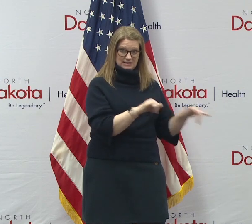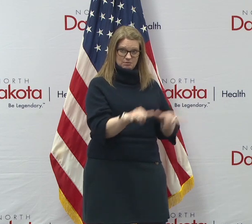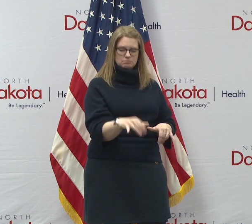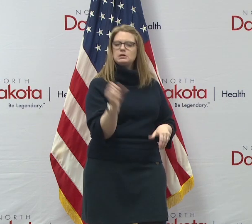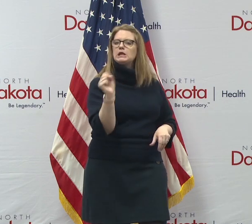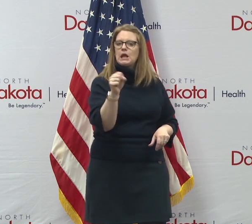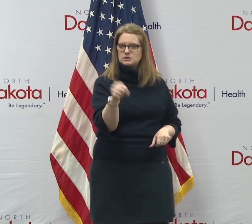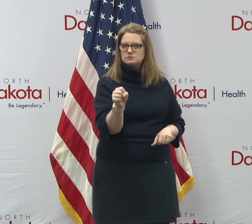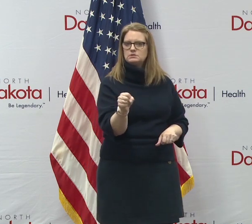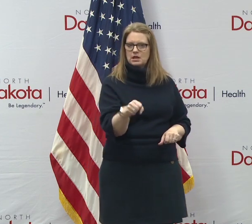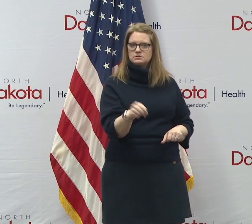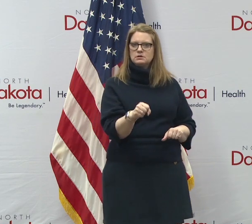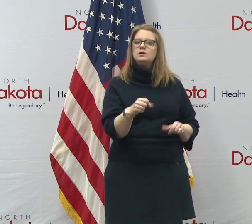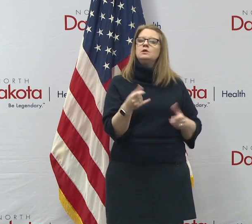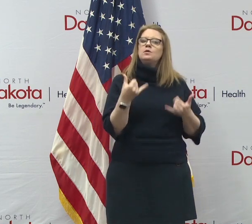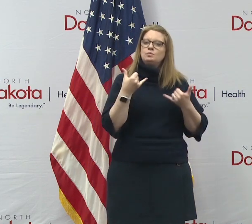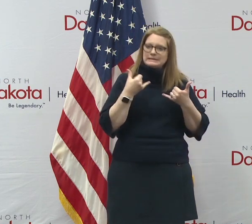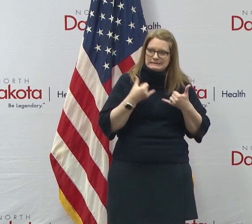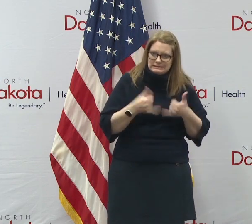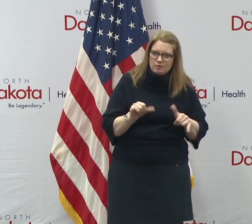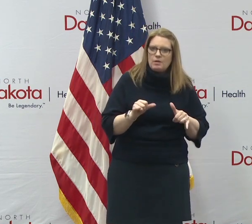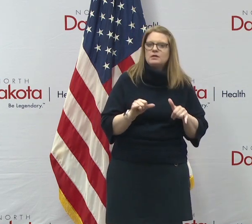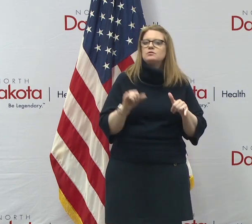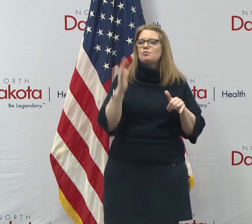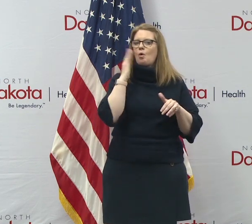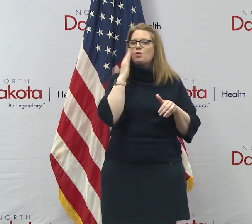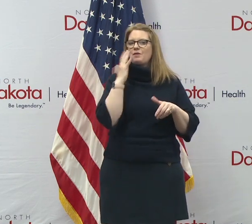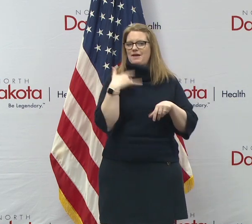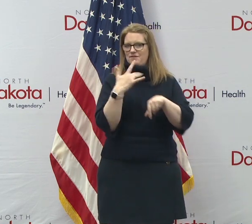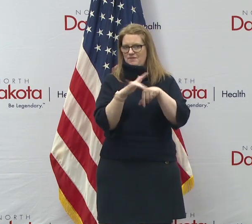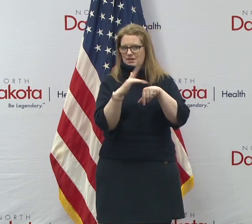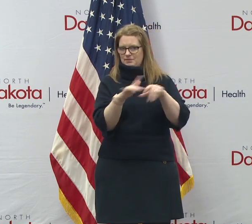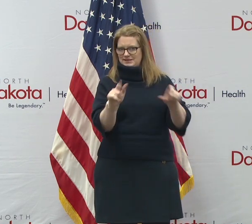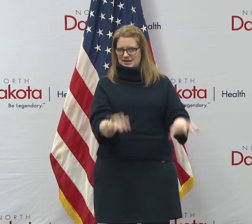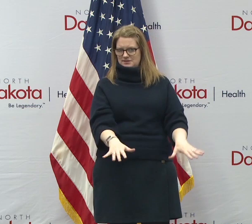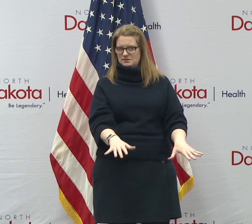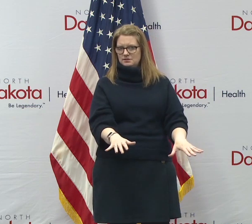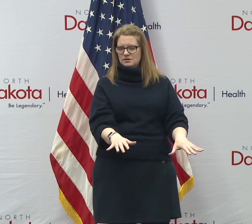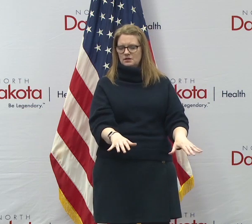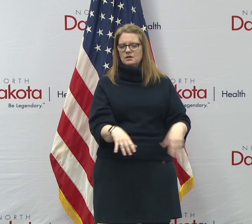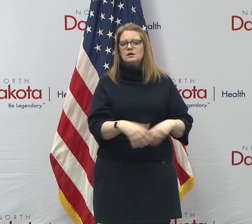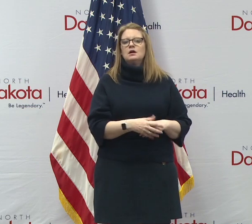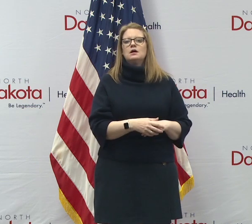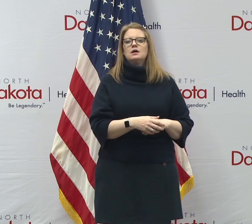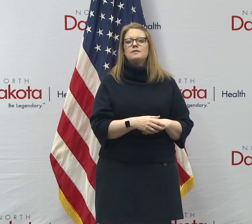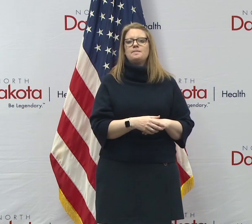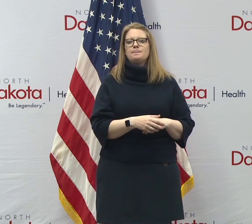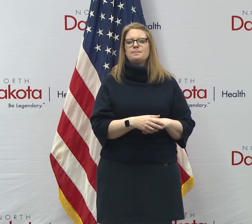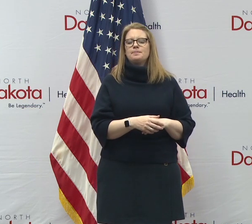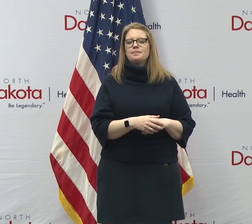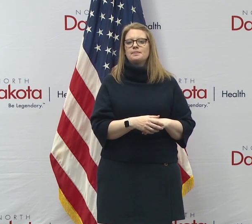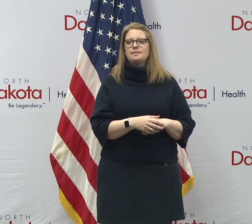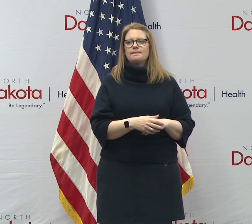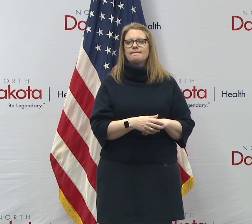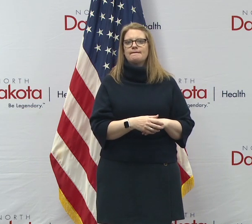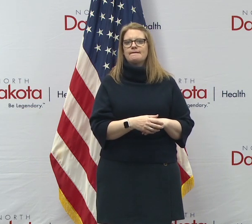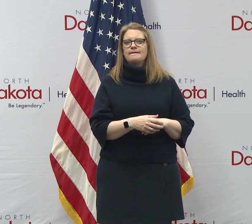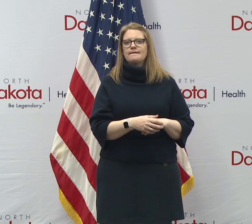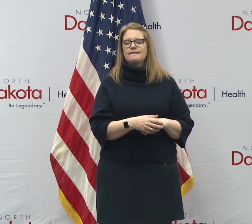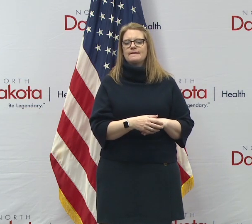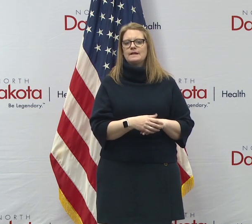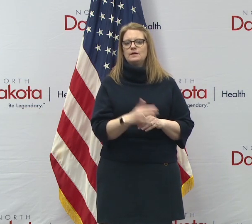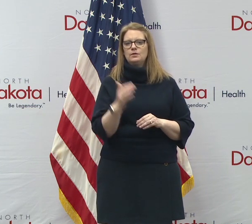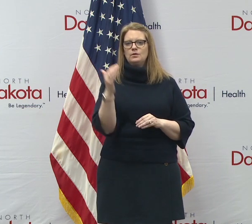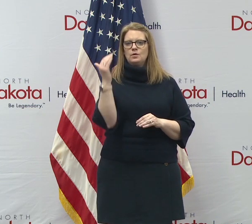want to make sure we continue to have the capacity to move that testing around. And one of the things that's planned, uh, is again, because we, we know that